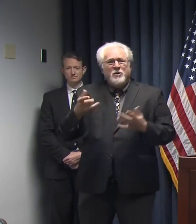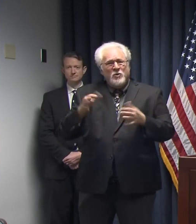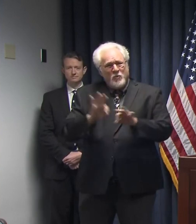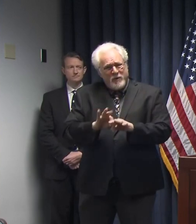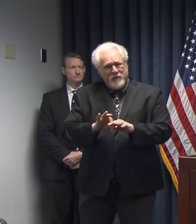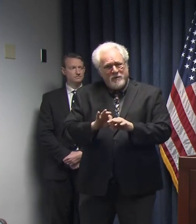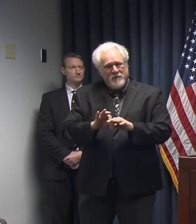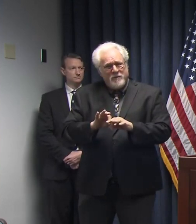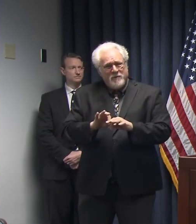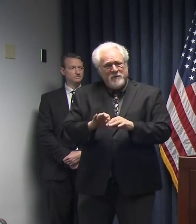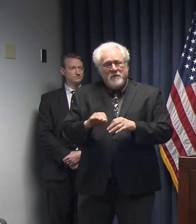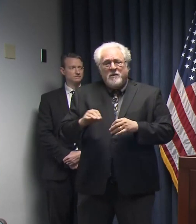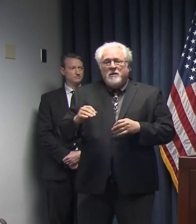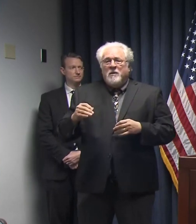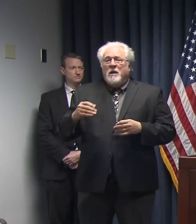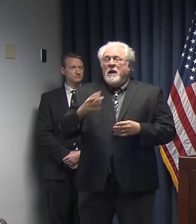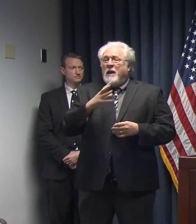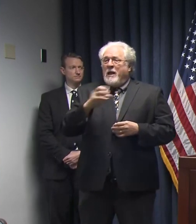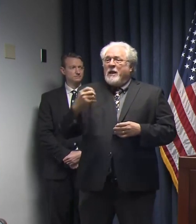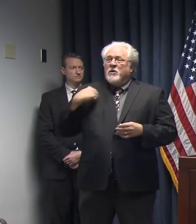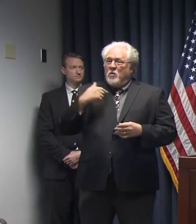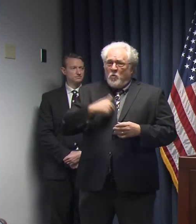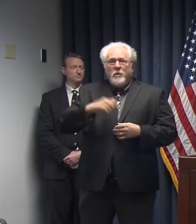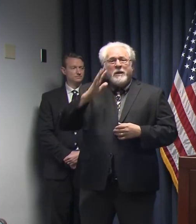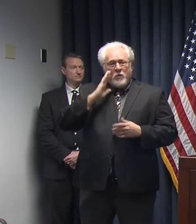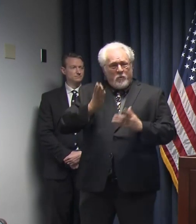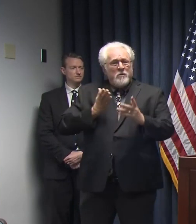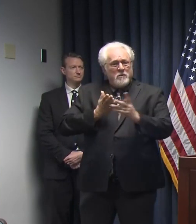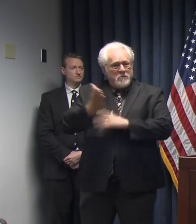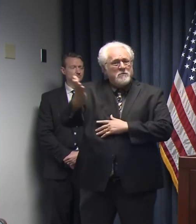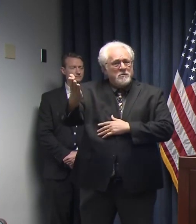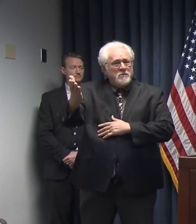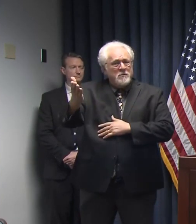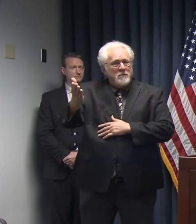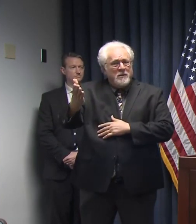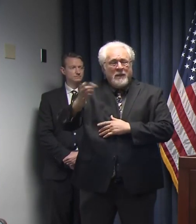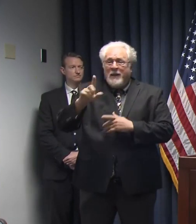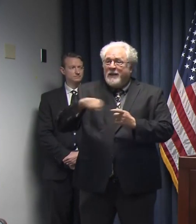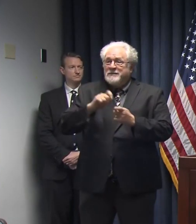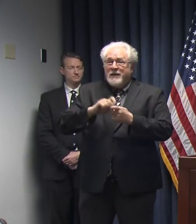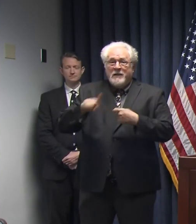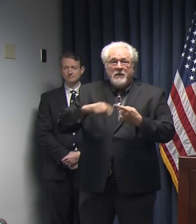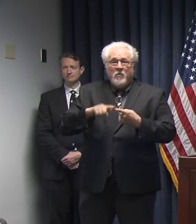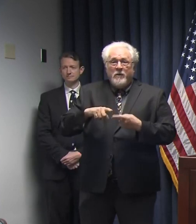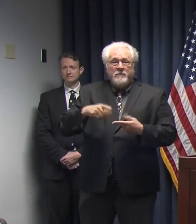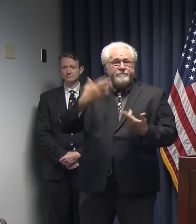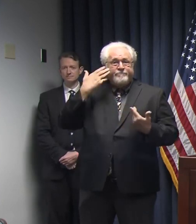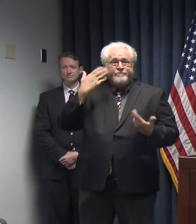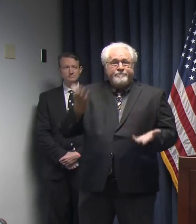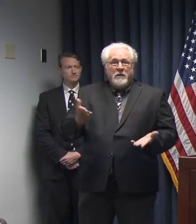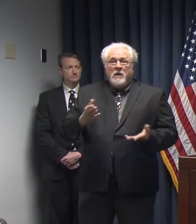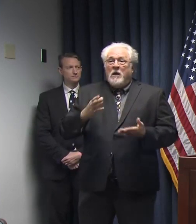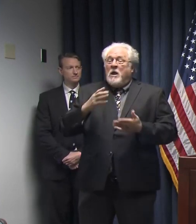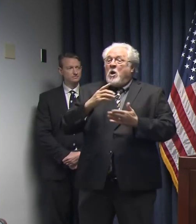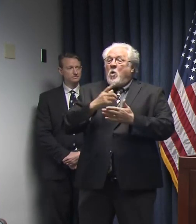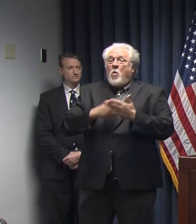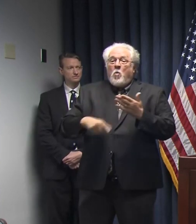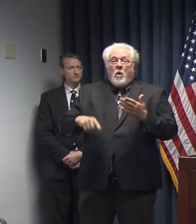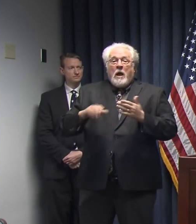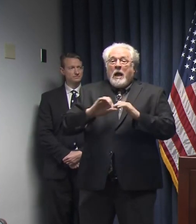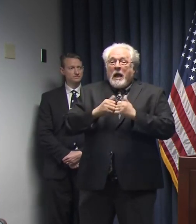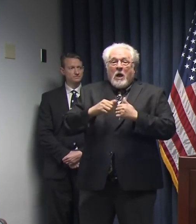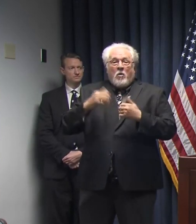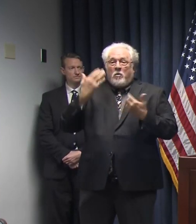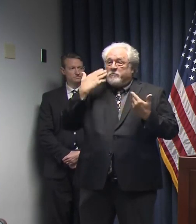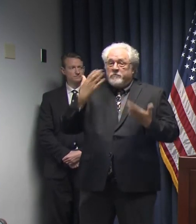important. And we are going to get through this. Exactly when, I can't tell you. In exactly what shape, I cannot tell